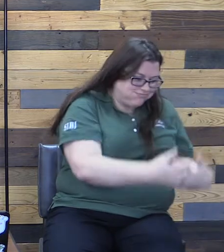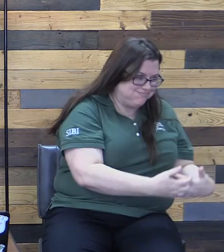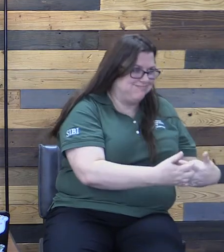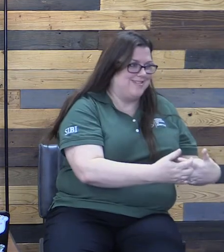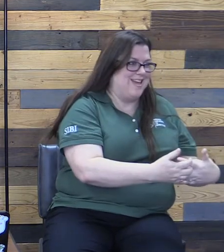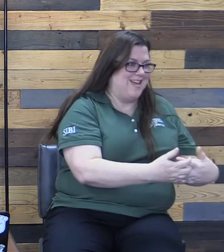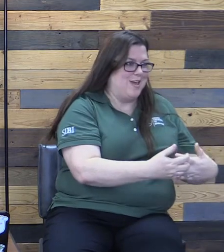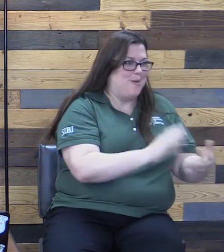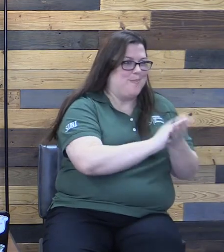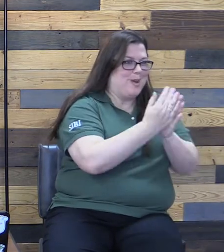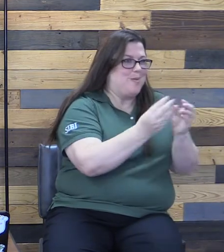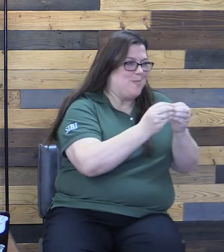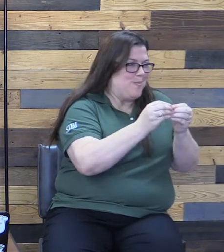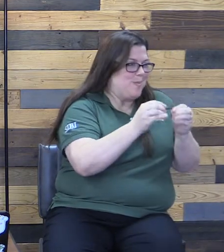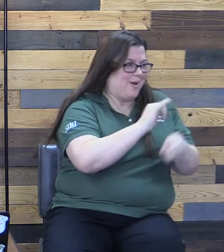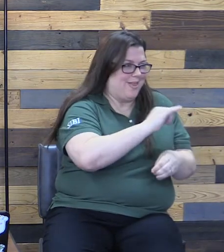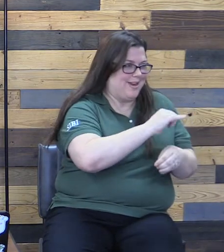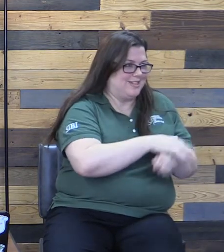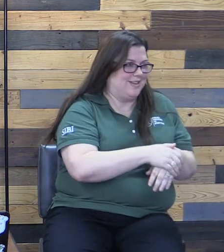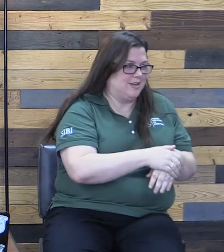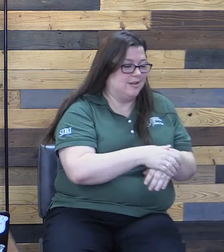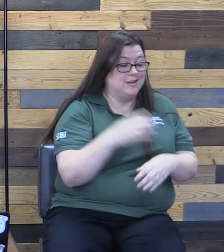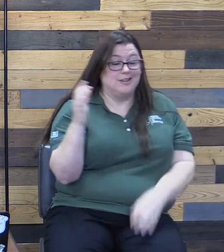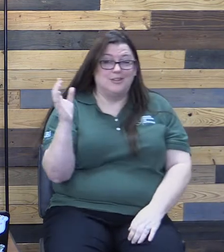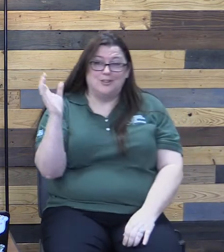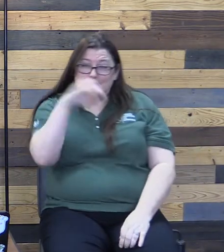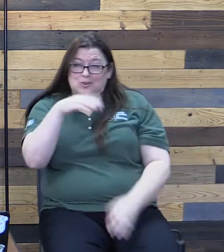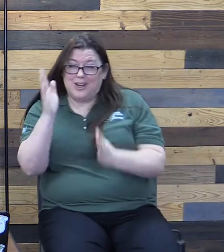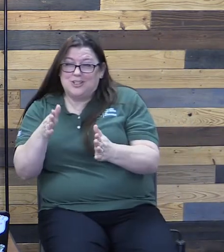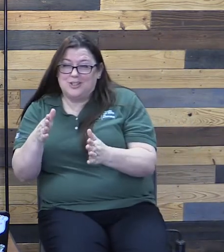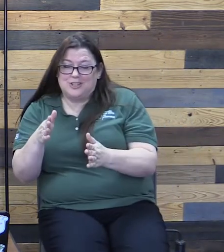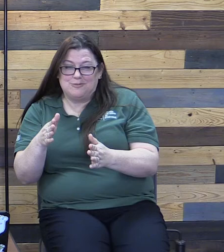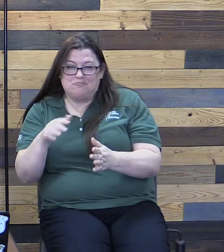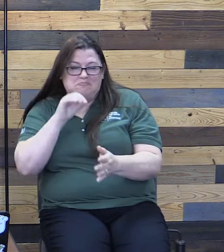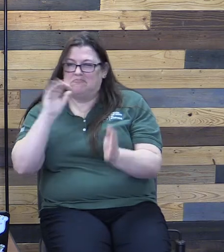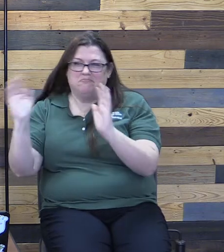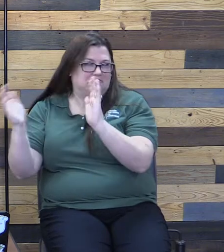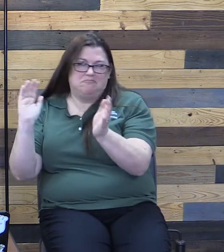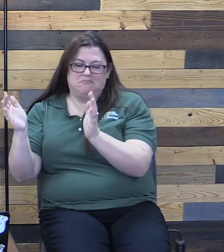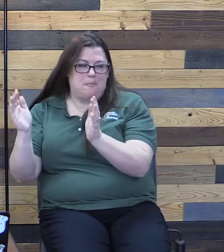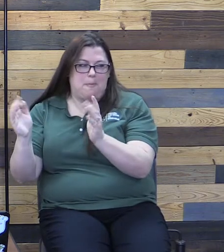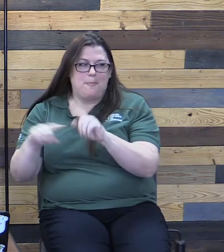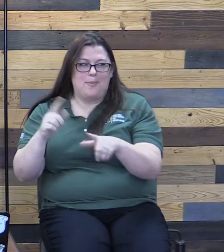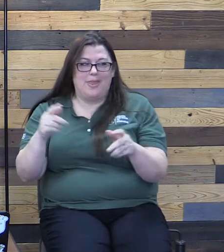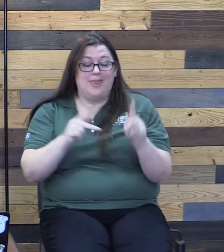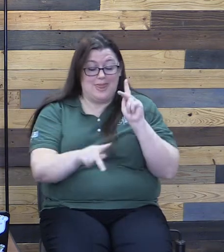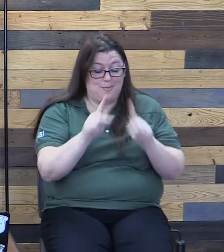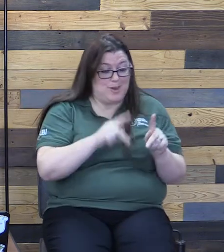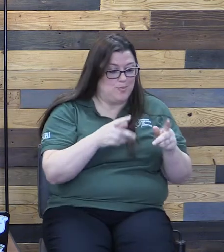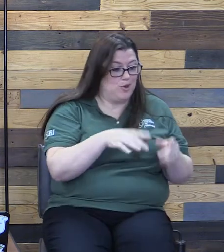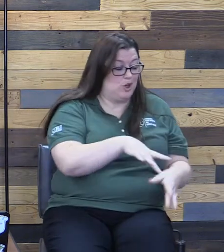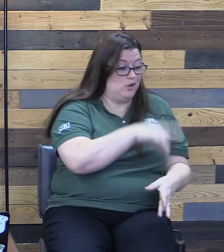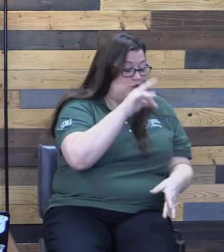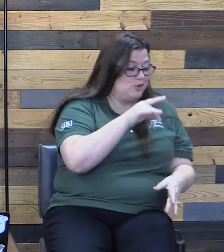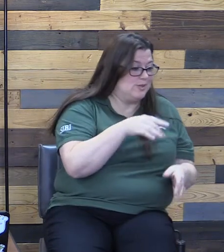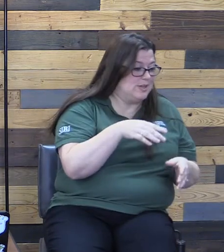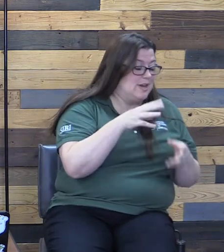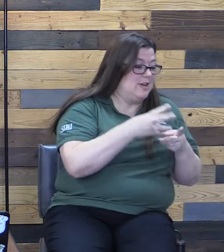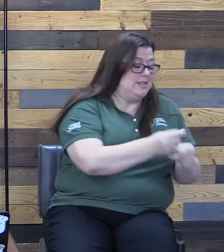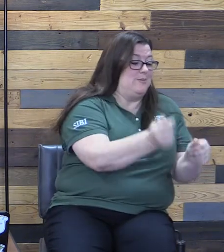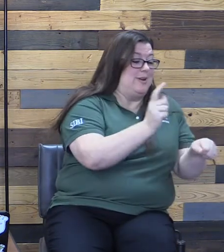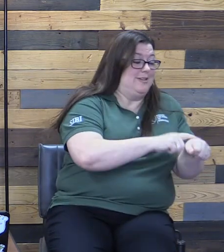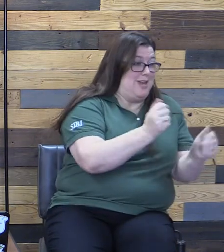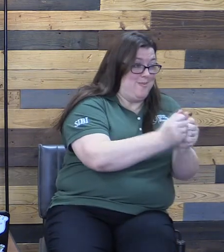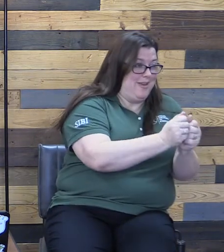So strangers, very little comparison, but the people that you choose to spend your time with, oof, that changes